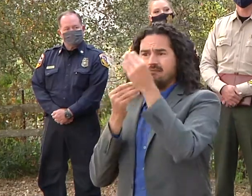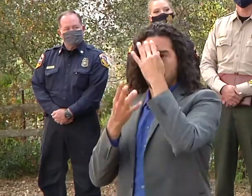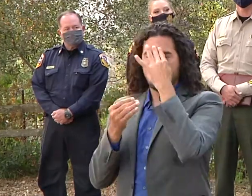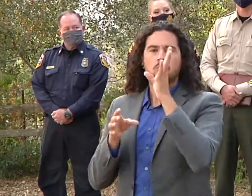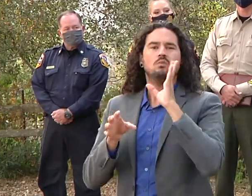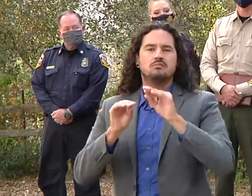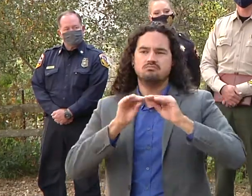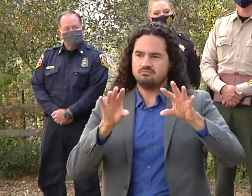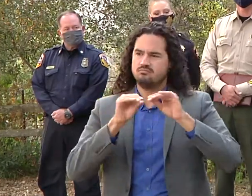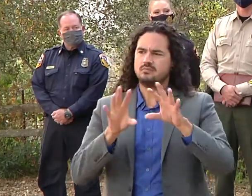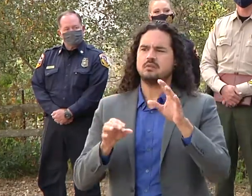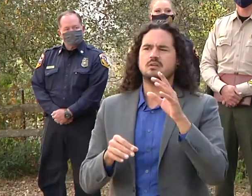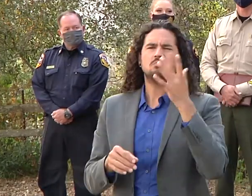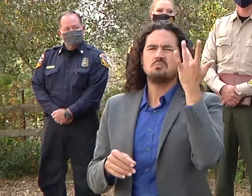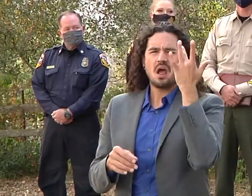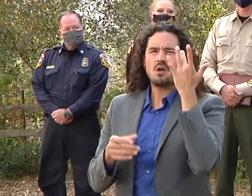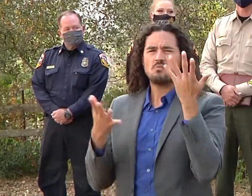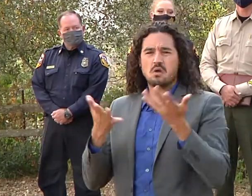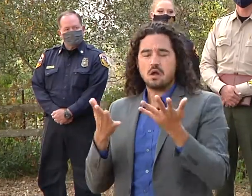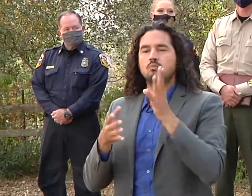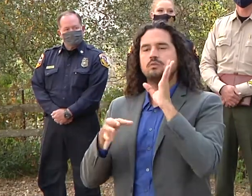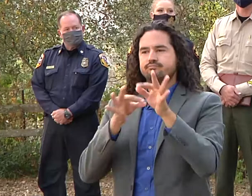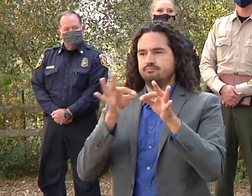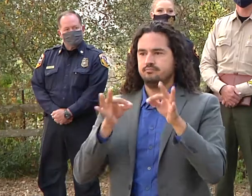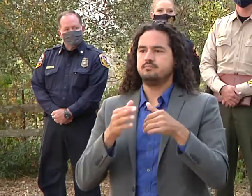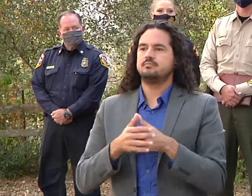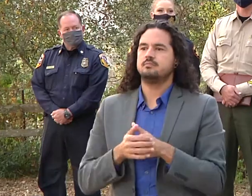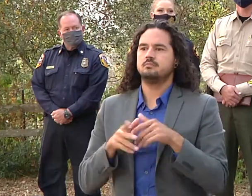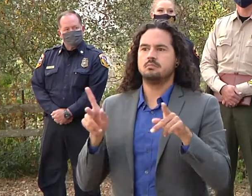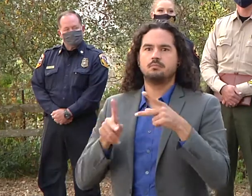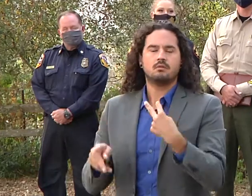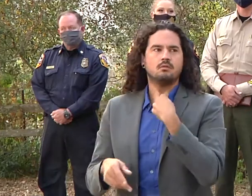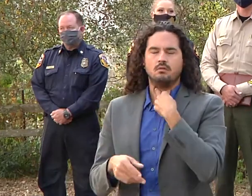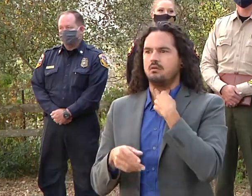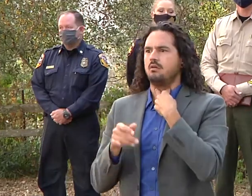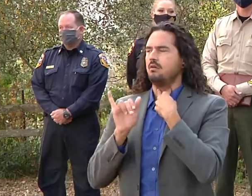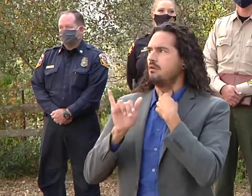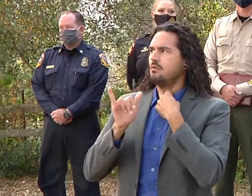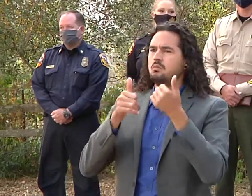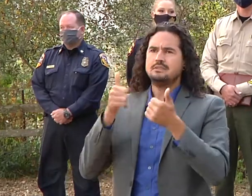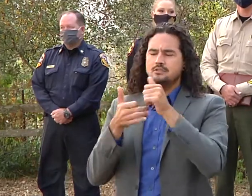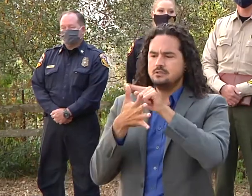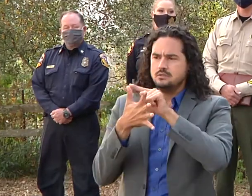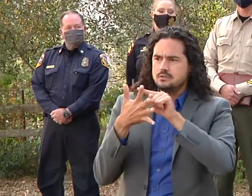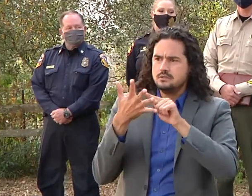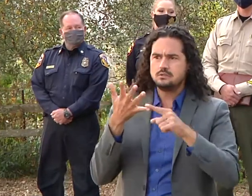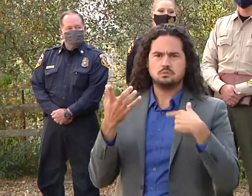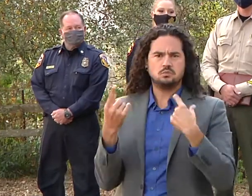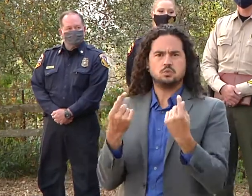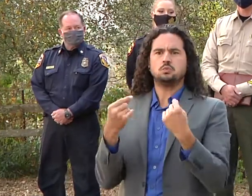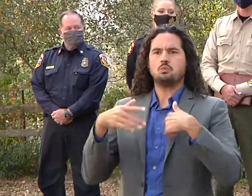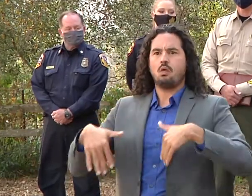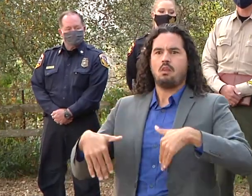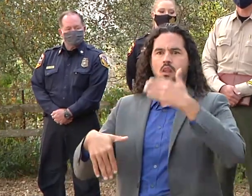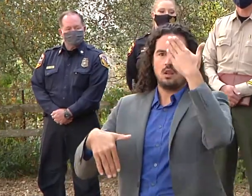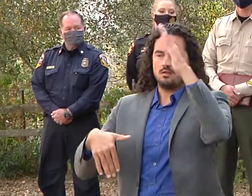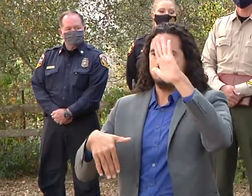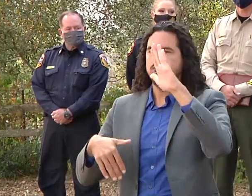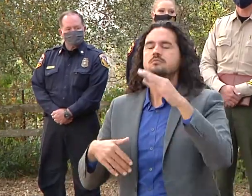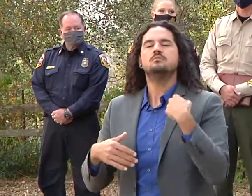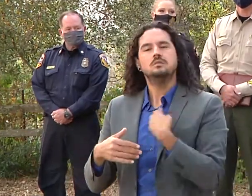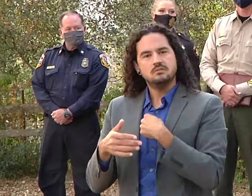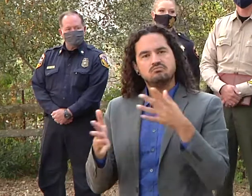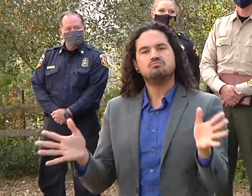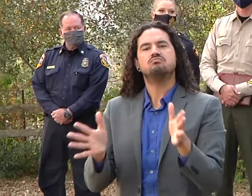that's the overwhelming thing in recovery who do i need to see first what do i need to do we've been pushing things out also on our social media and